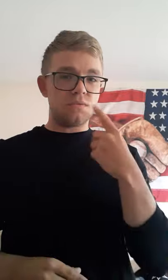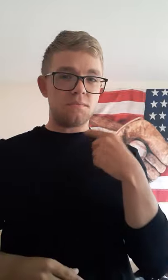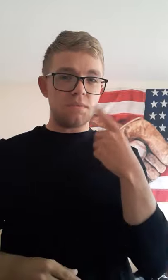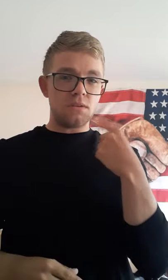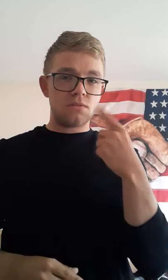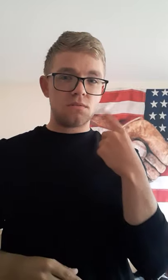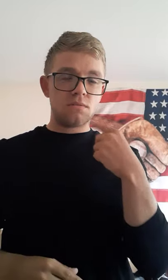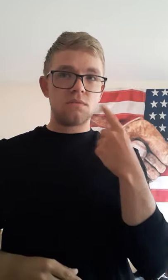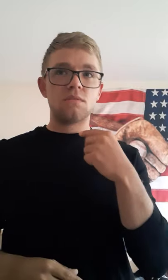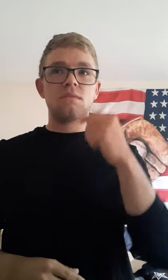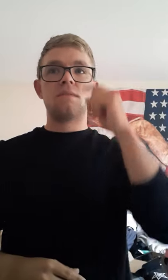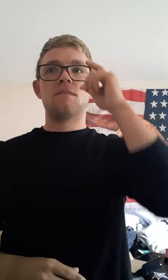speech.